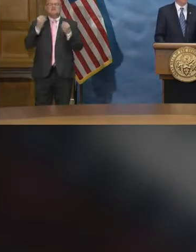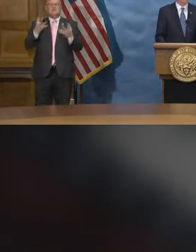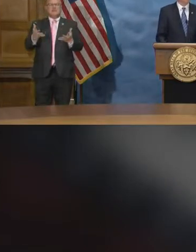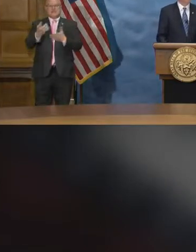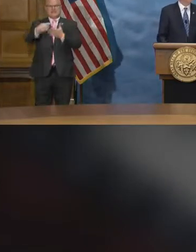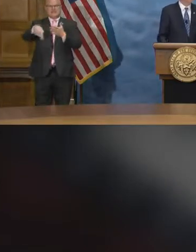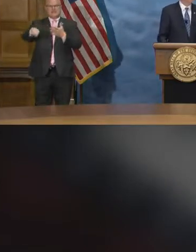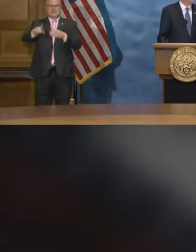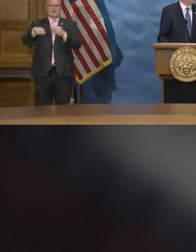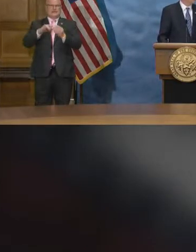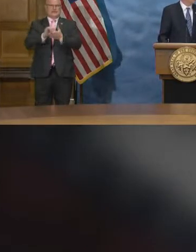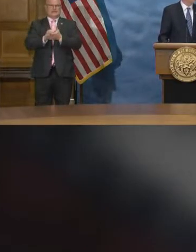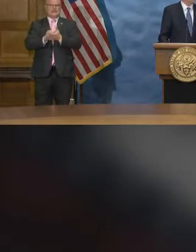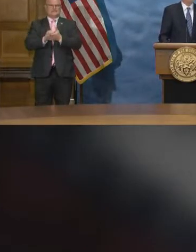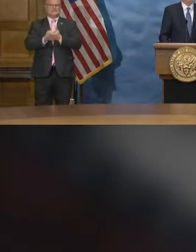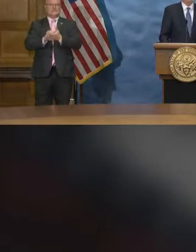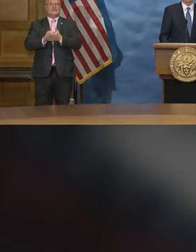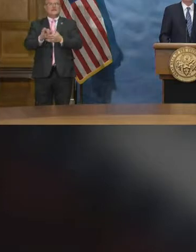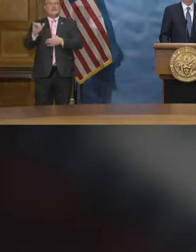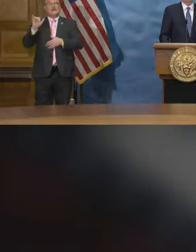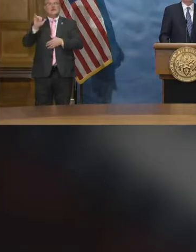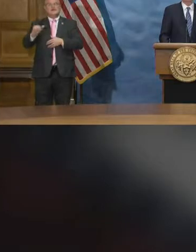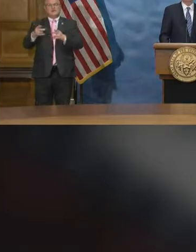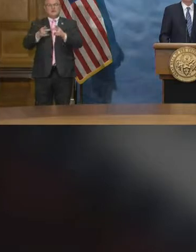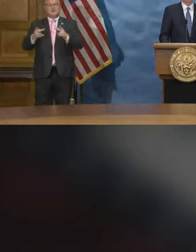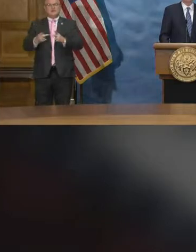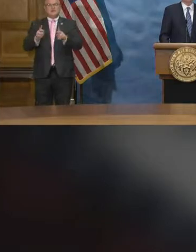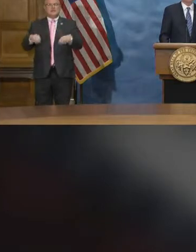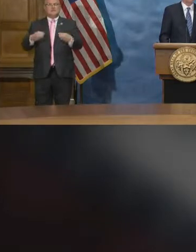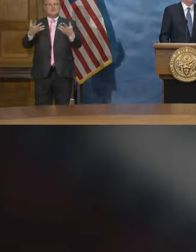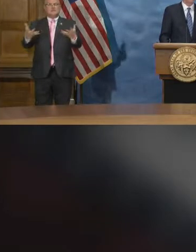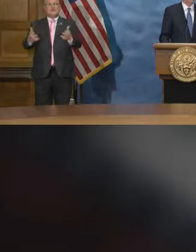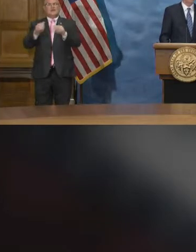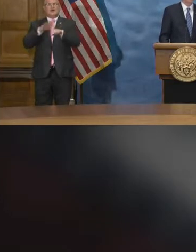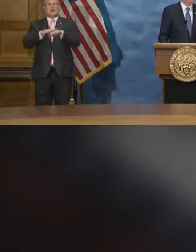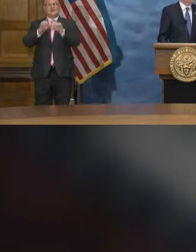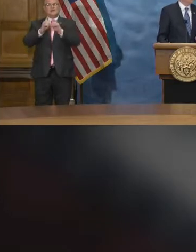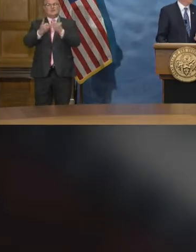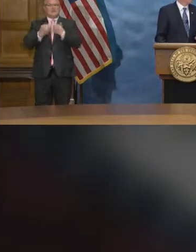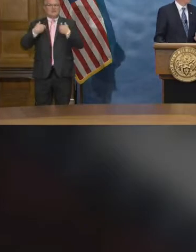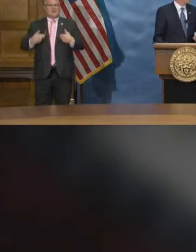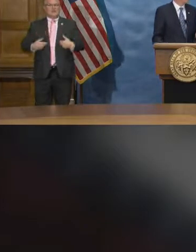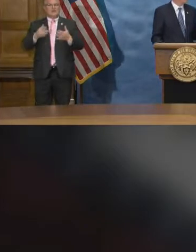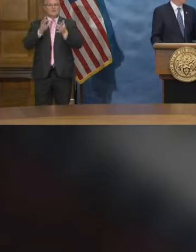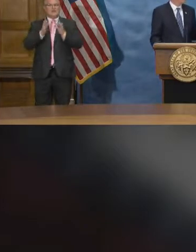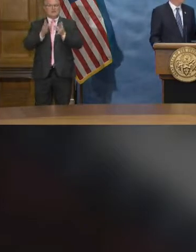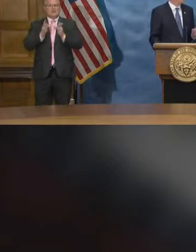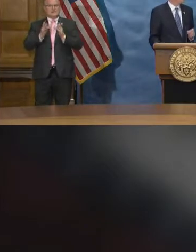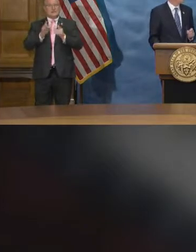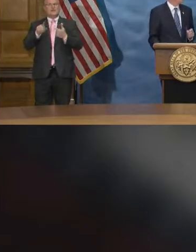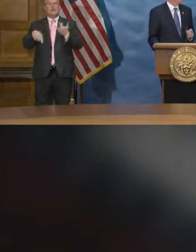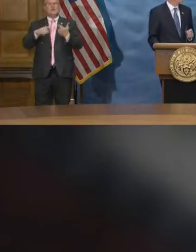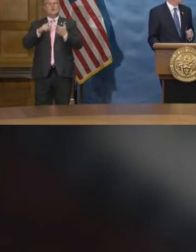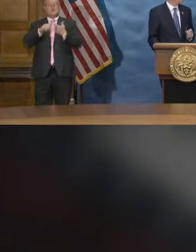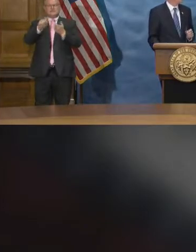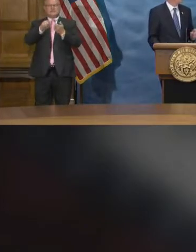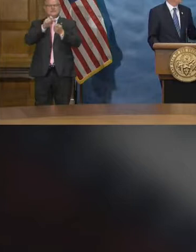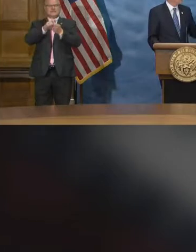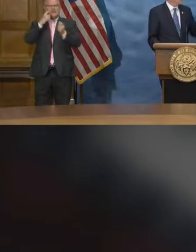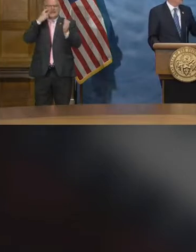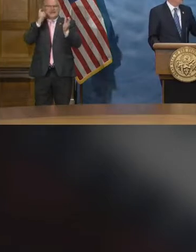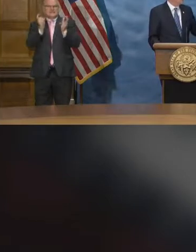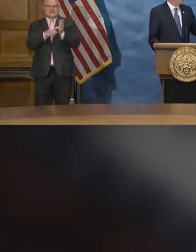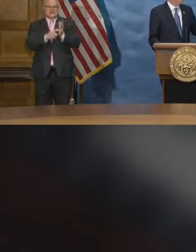to you next week on that. And those locations will be provided in our on our Department of Health website when they're specifically